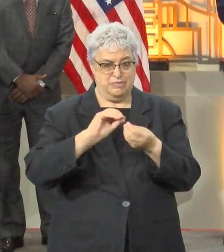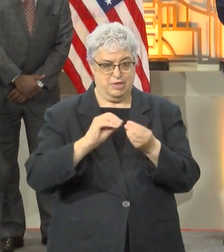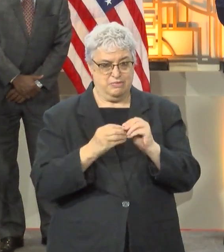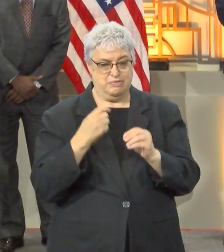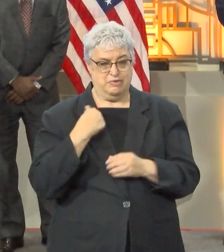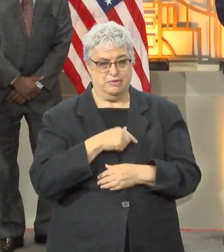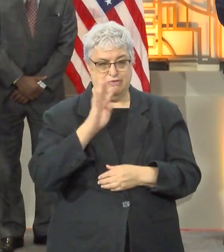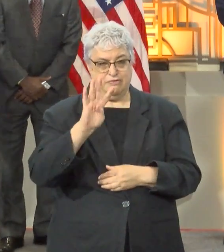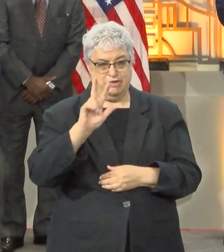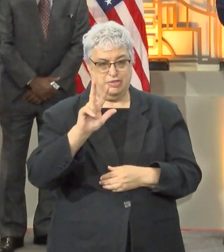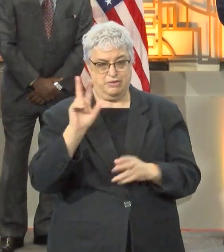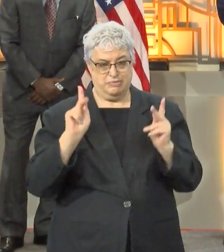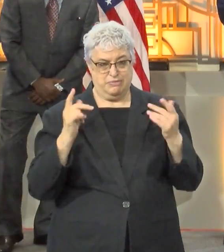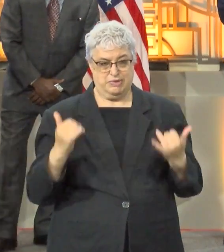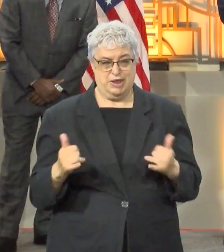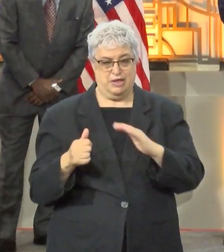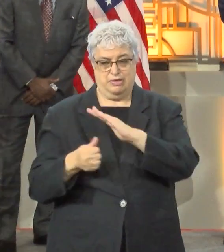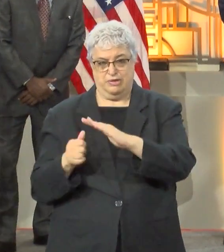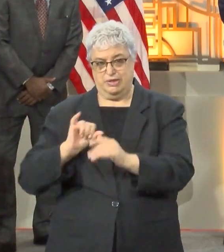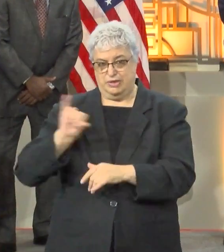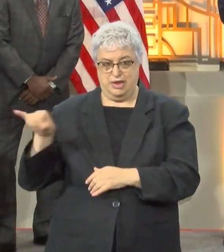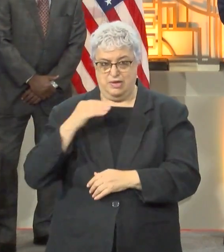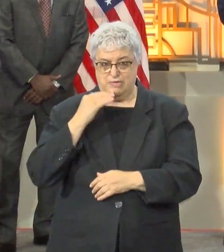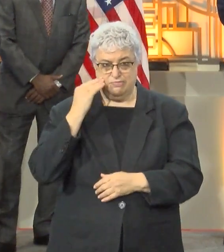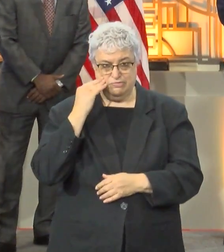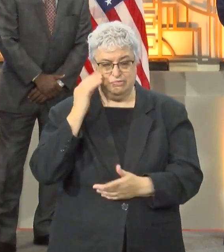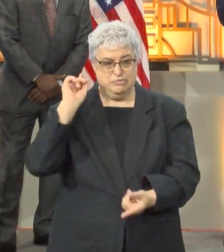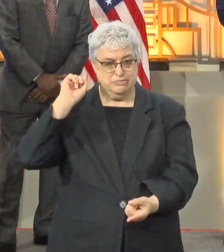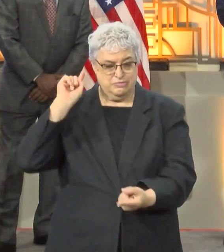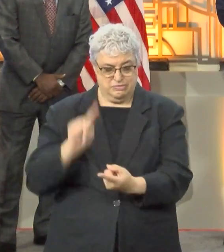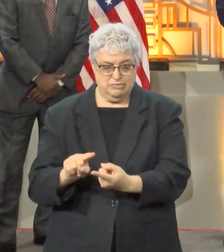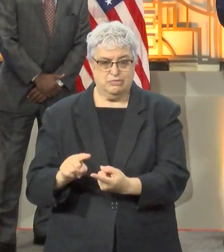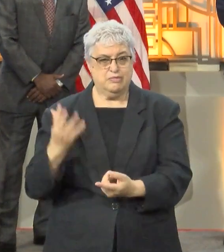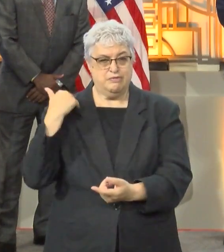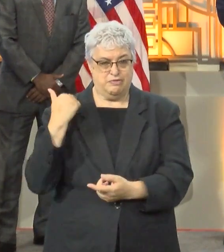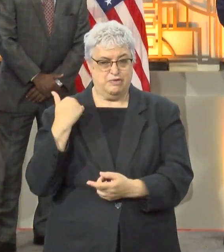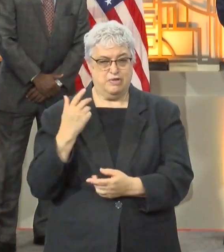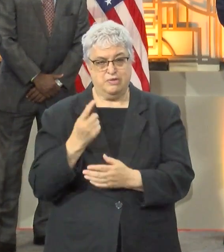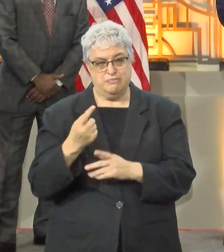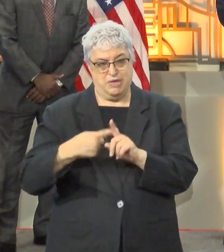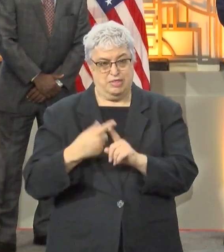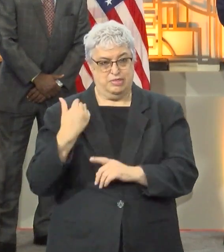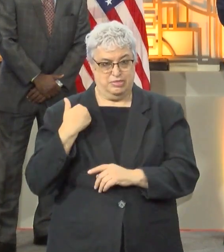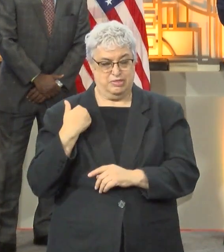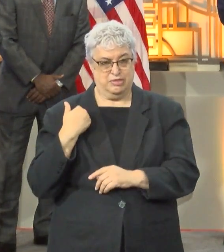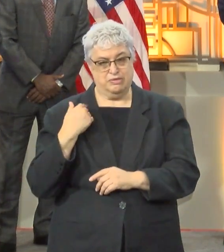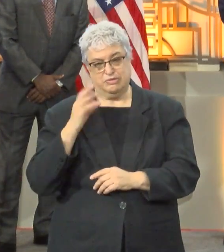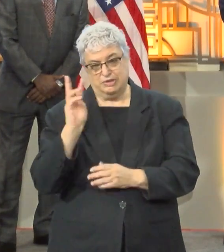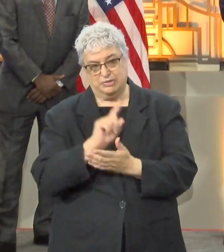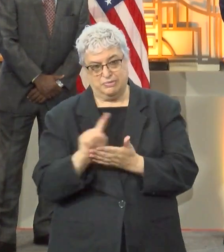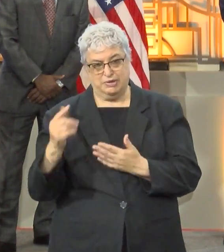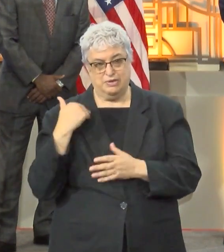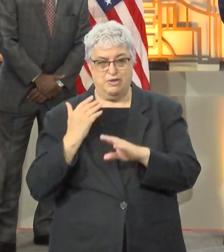We are at 43 firefighters currently in quarantine. That is a significant improvement from where we were about a month ago, month and a half ago,